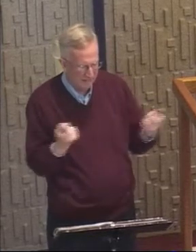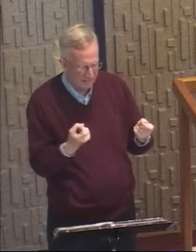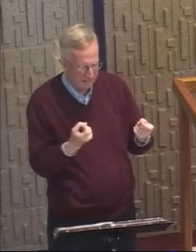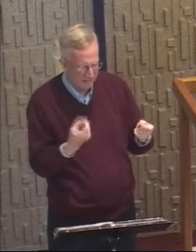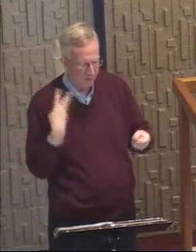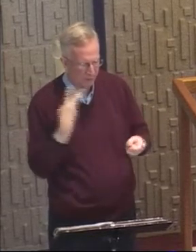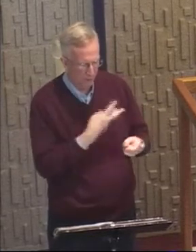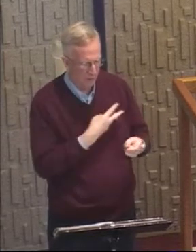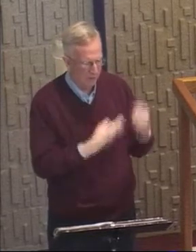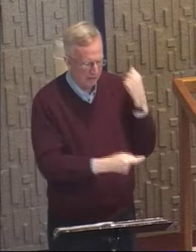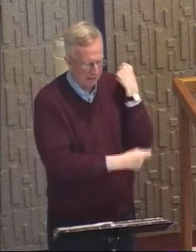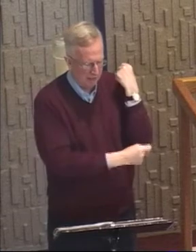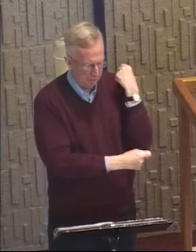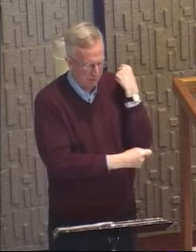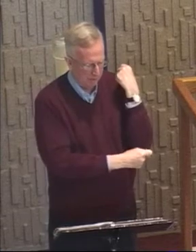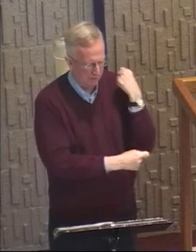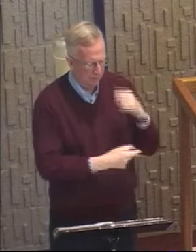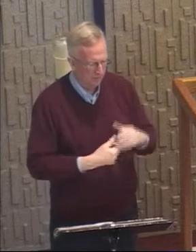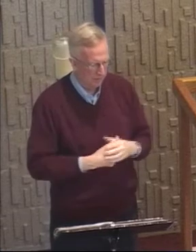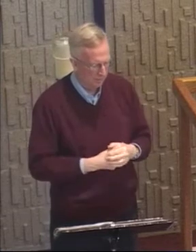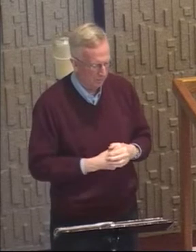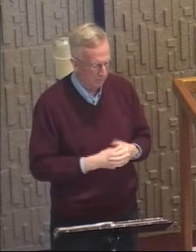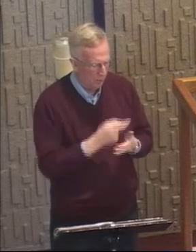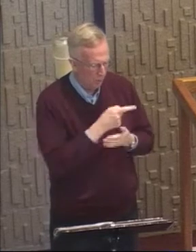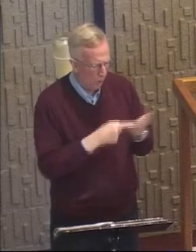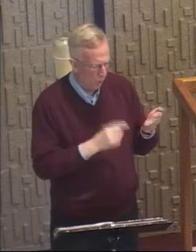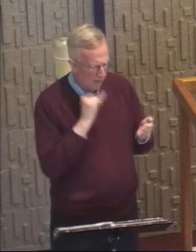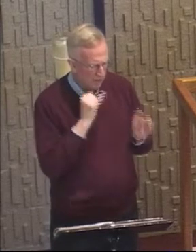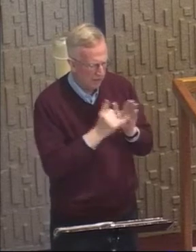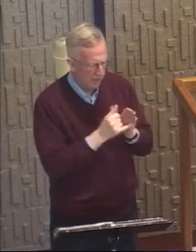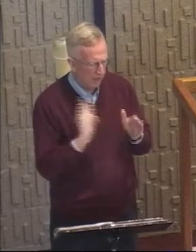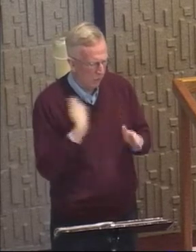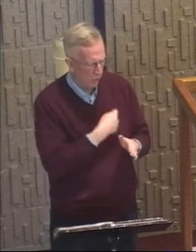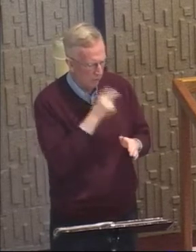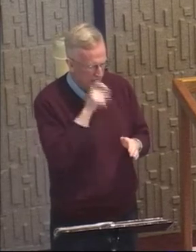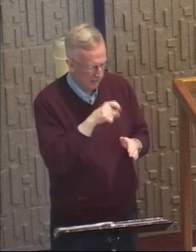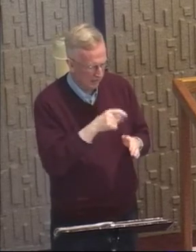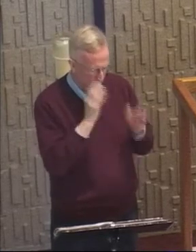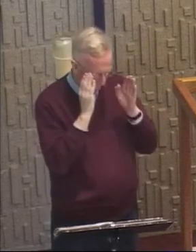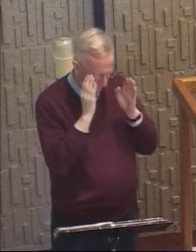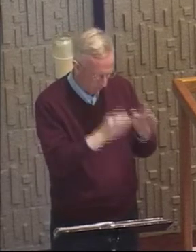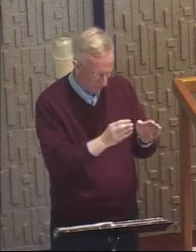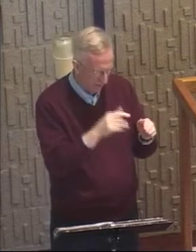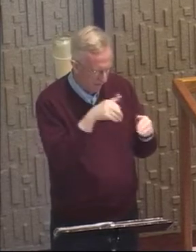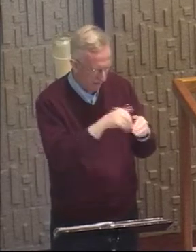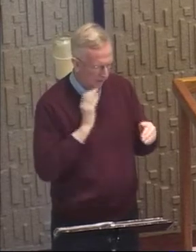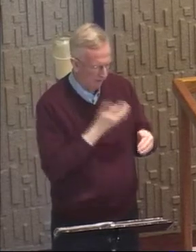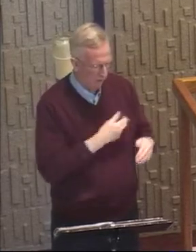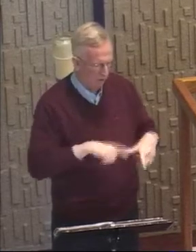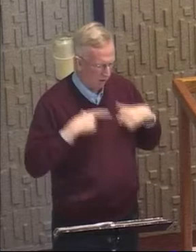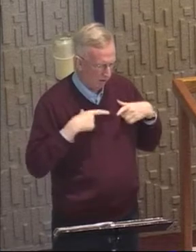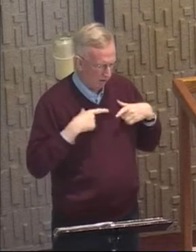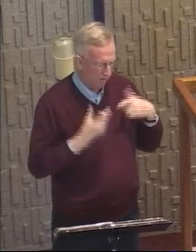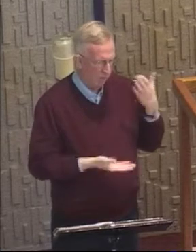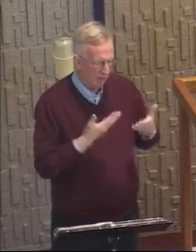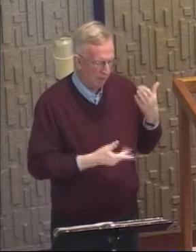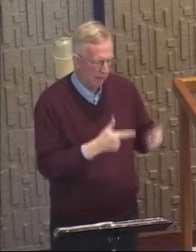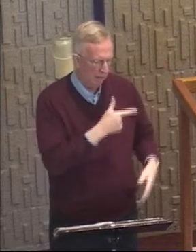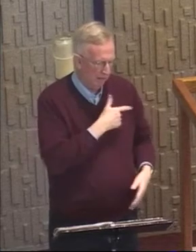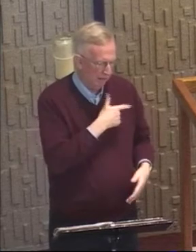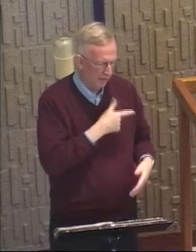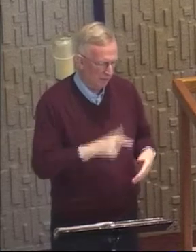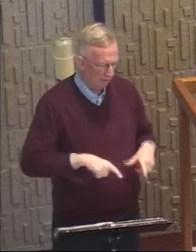we need to be attentive to right now in our lives? Perhaps it's laziness. Perhaps it's